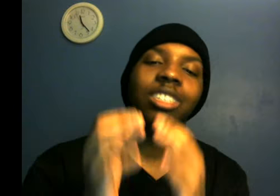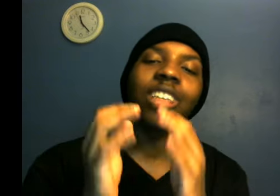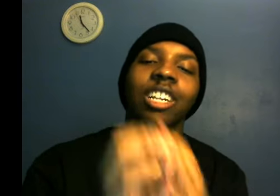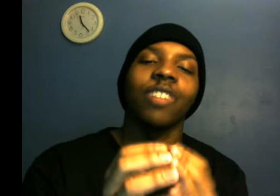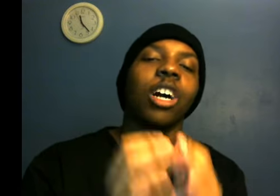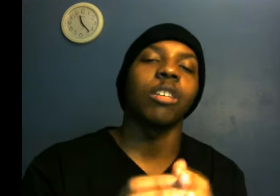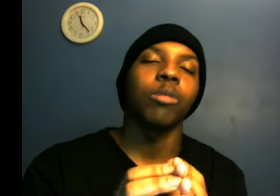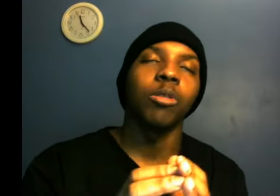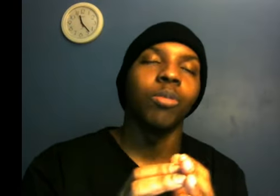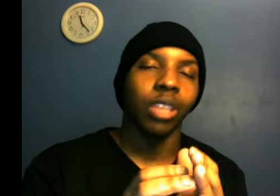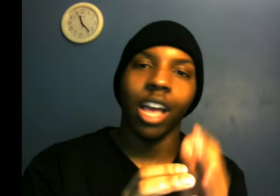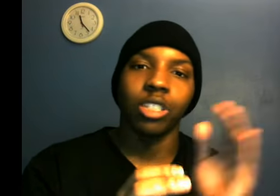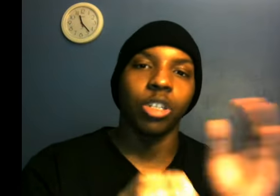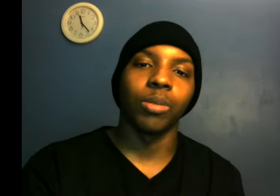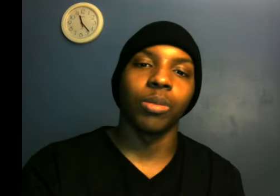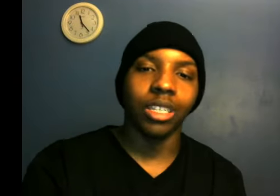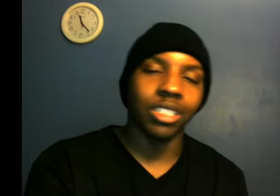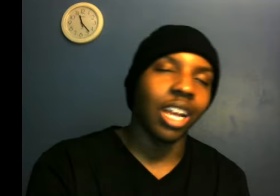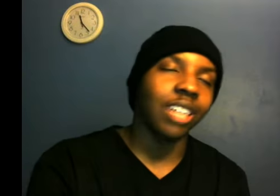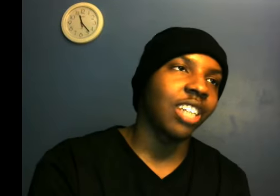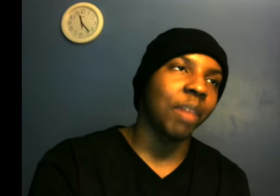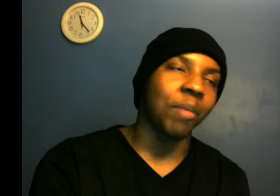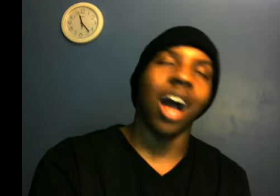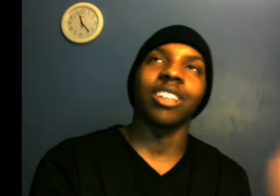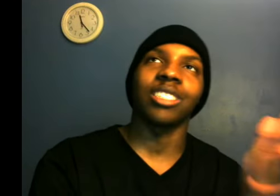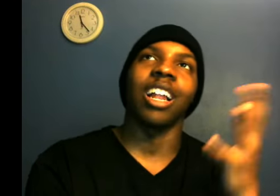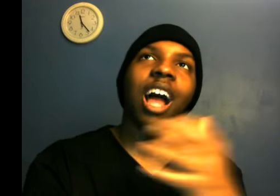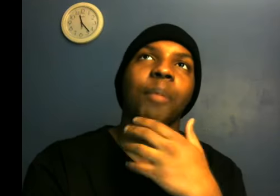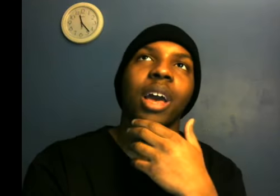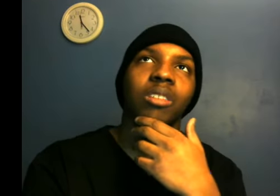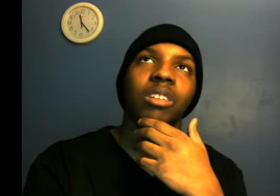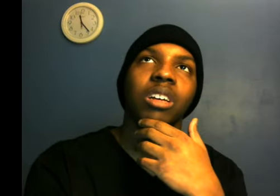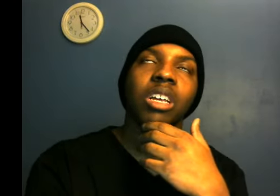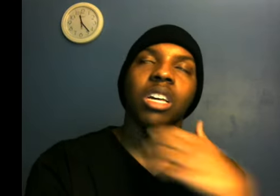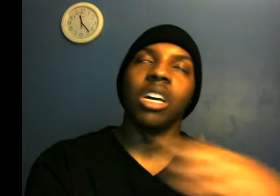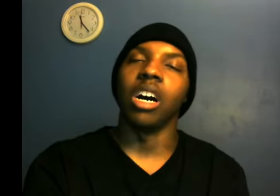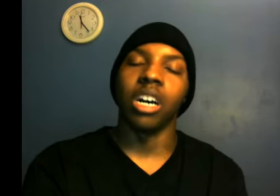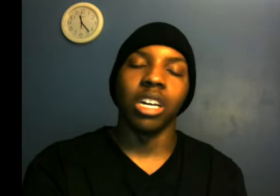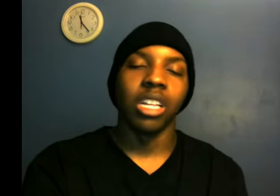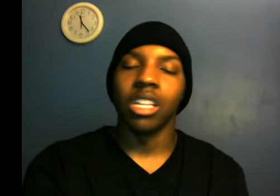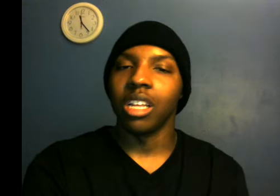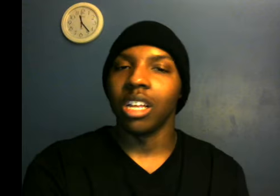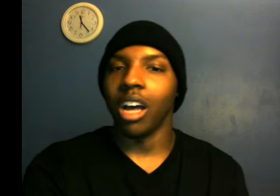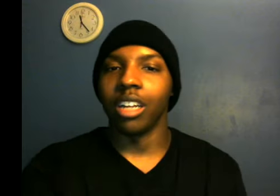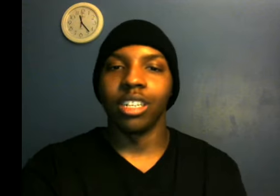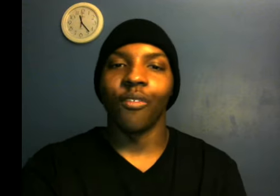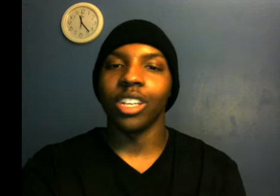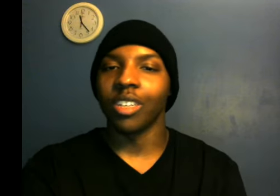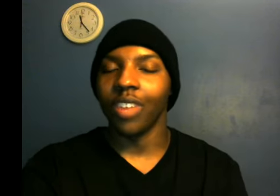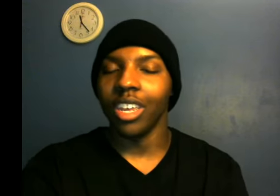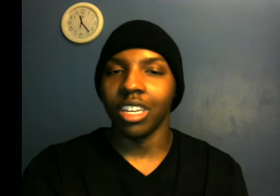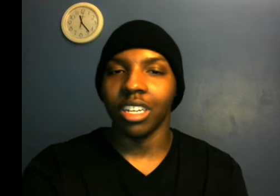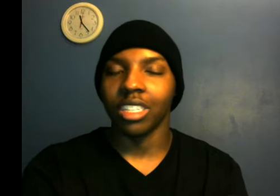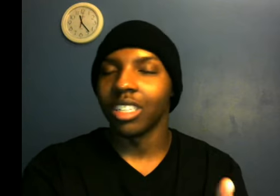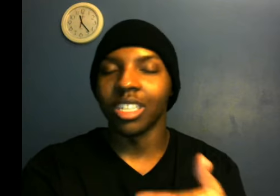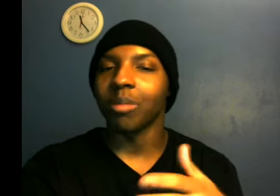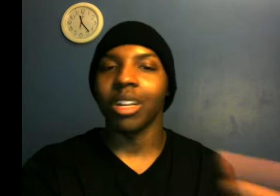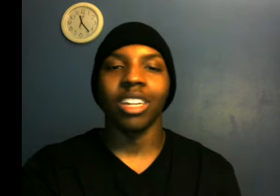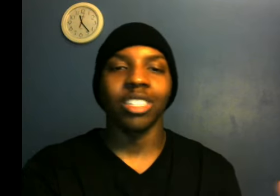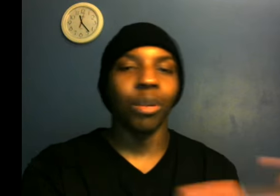not as valuable as those positions I just named. Outside linebacker. A defensive end. A defensive